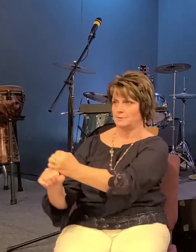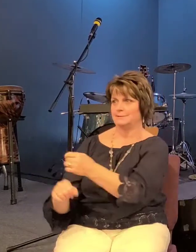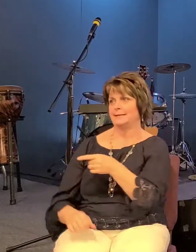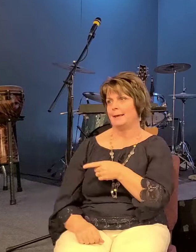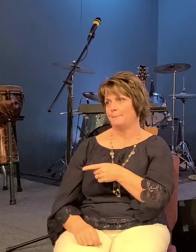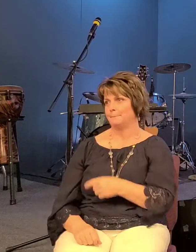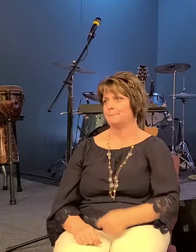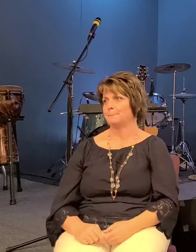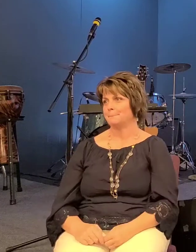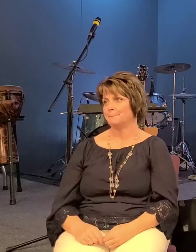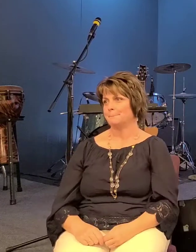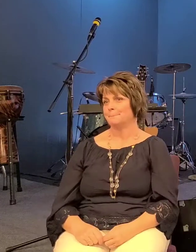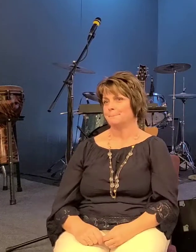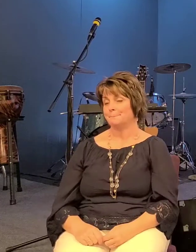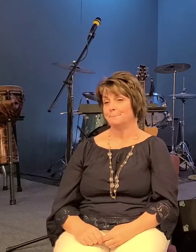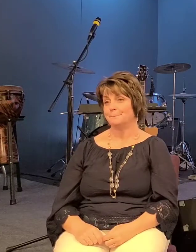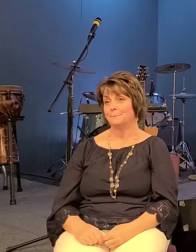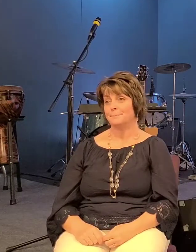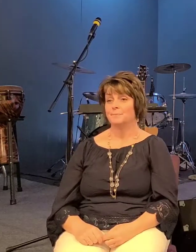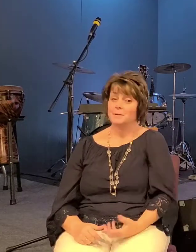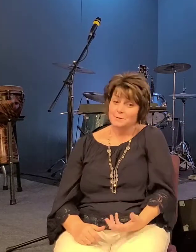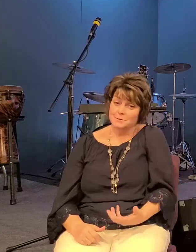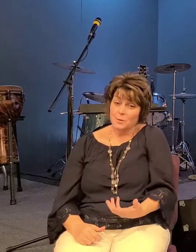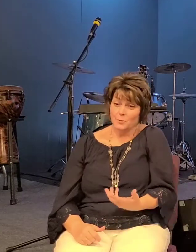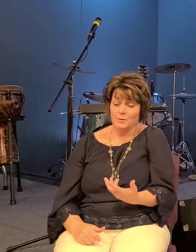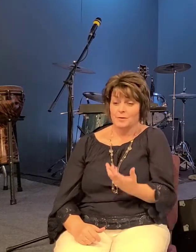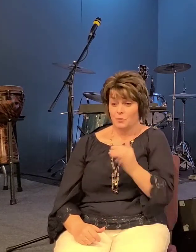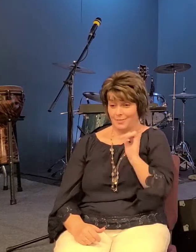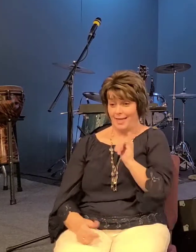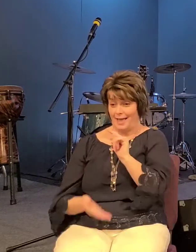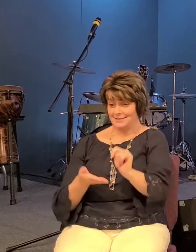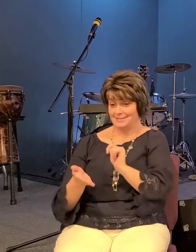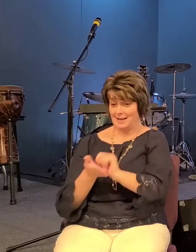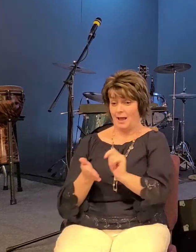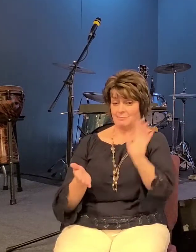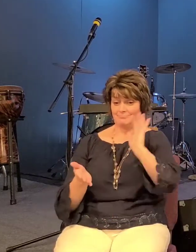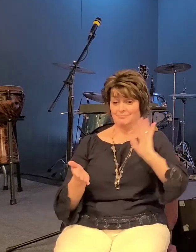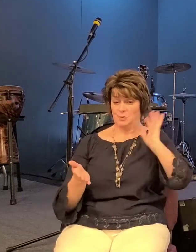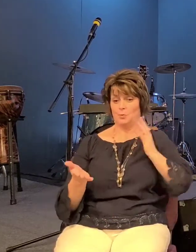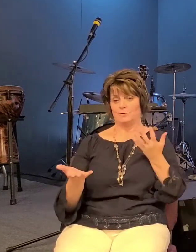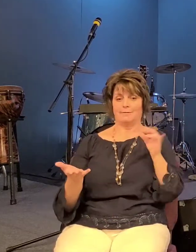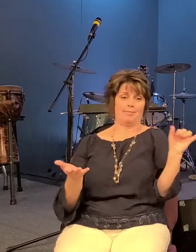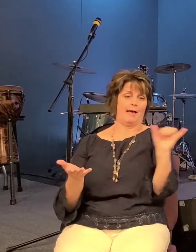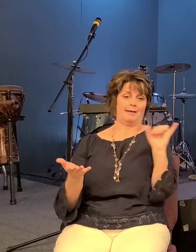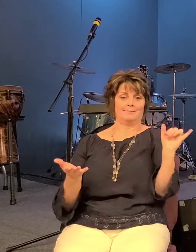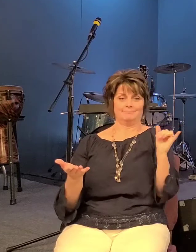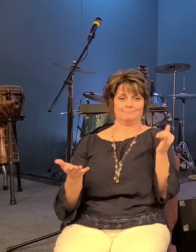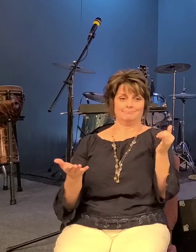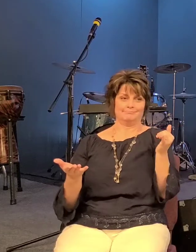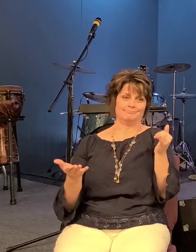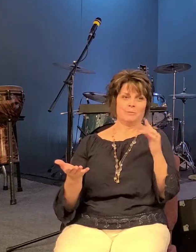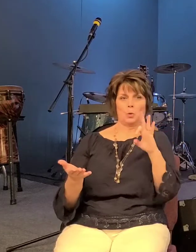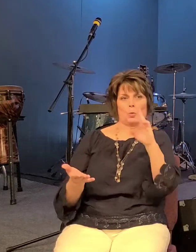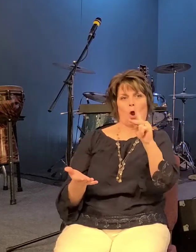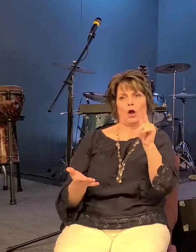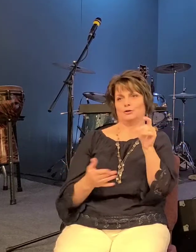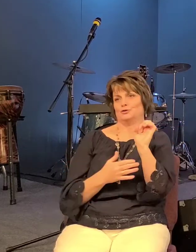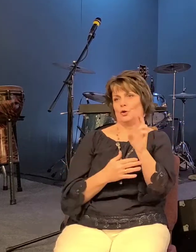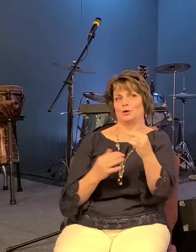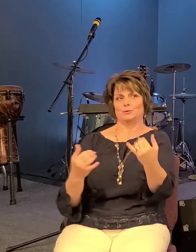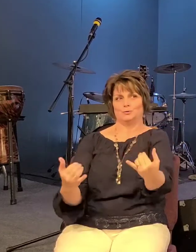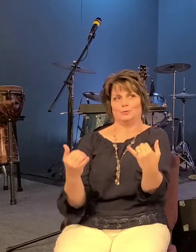persona in his day that was like a rock star what we might compare to be a rock star